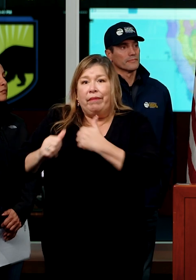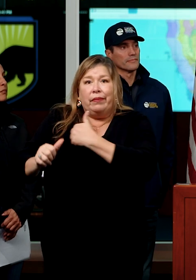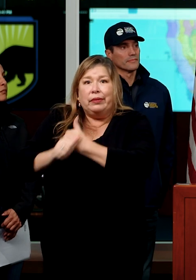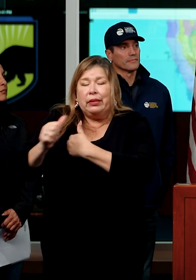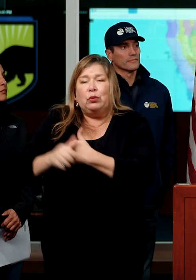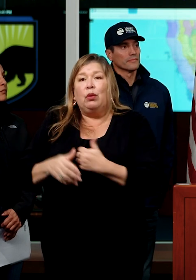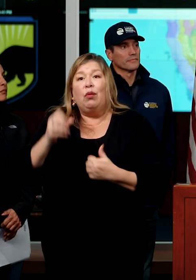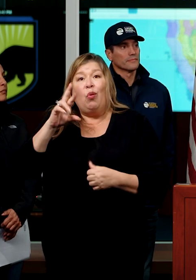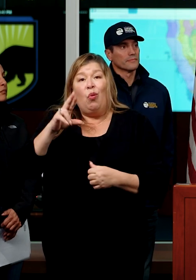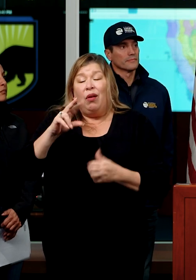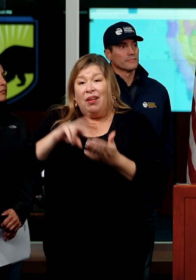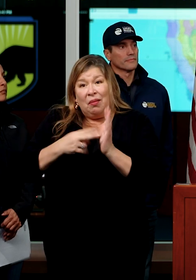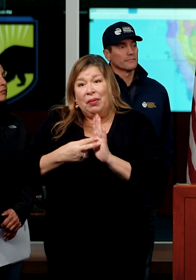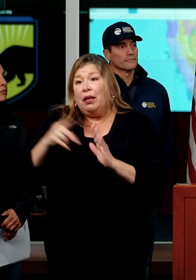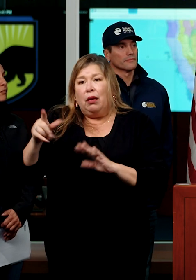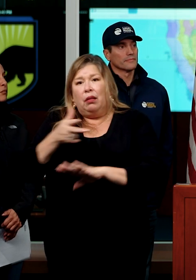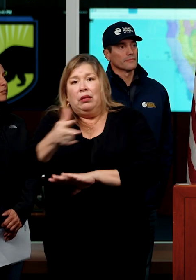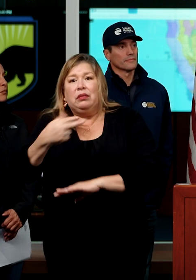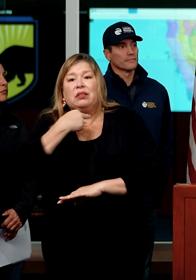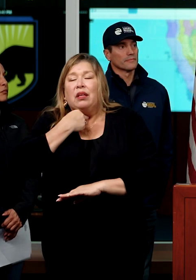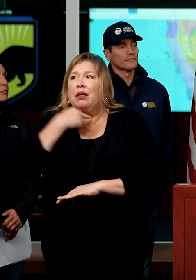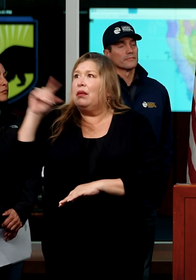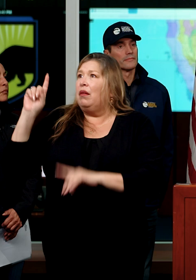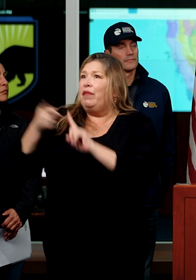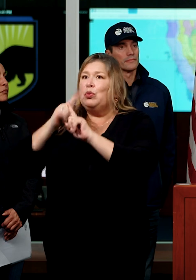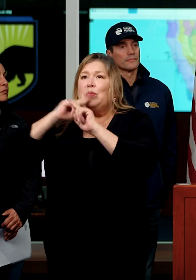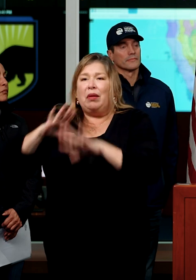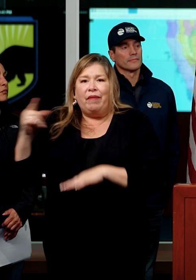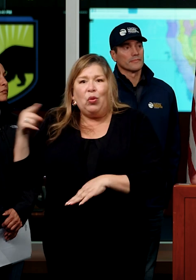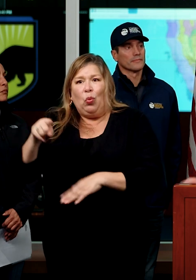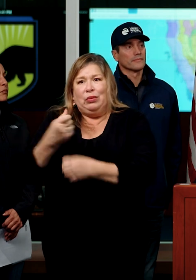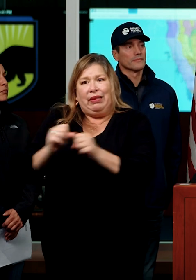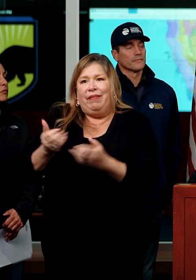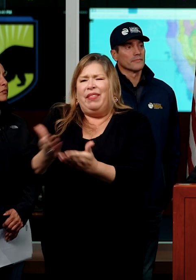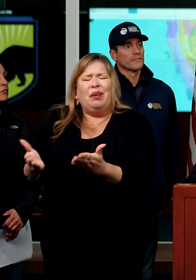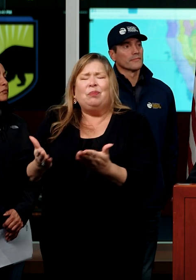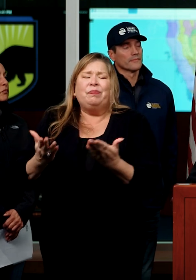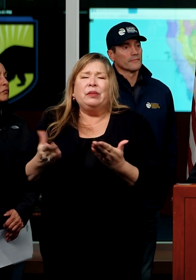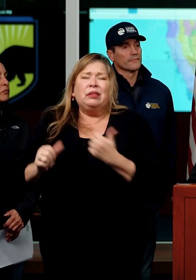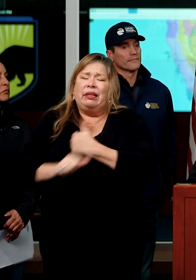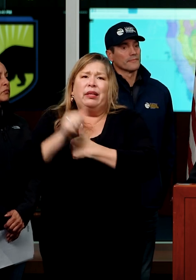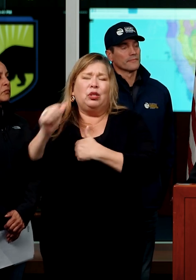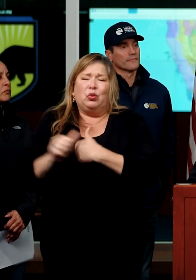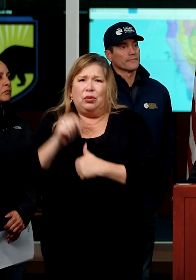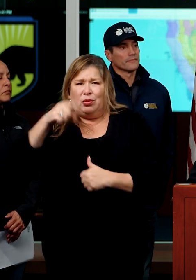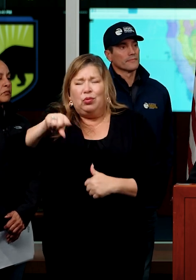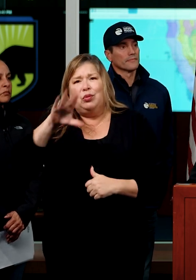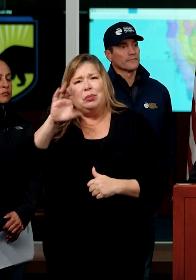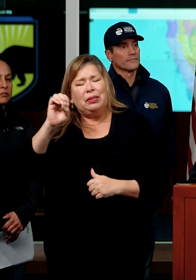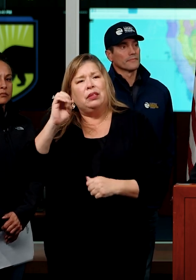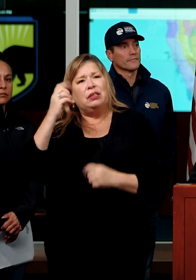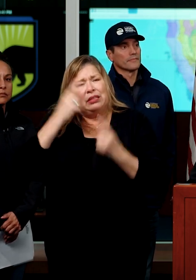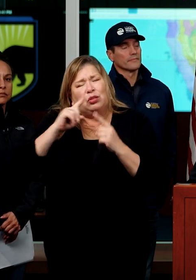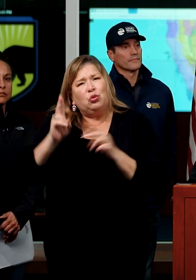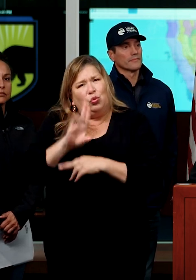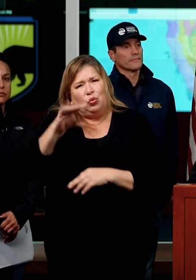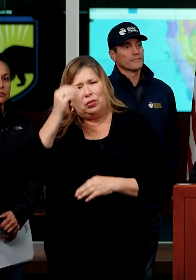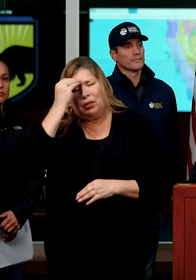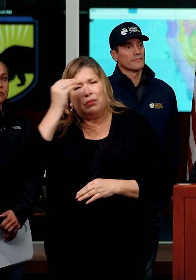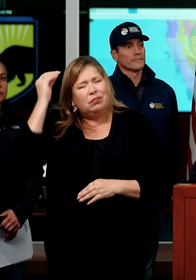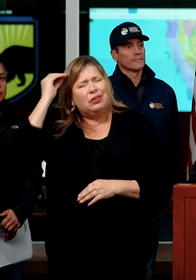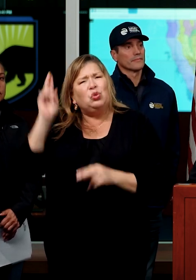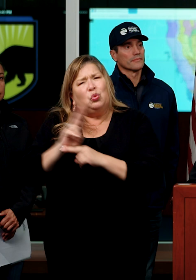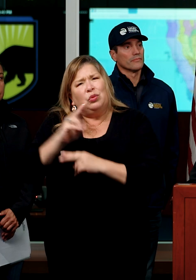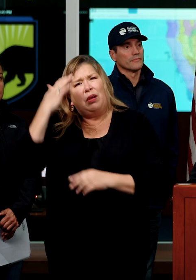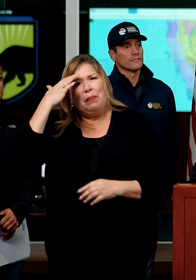responders lives at risk. And so it's really important that people are mindful and, again, just use their common